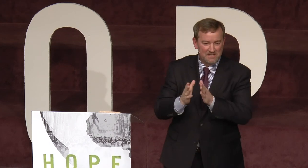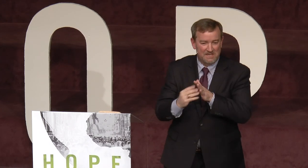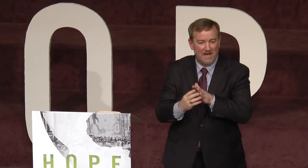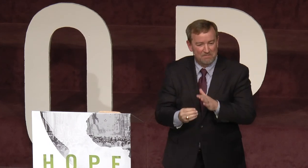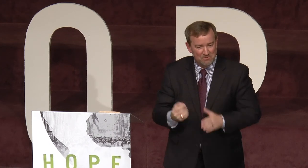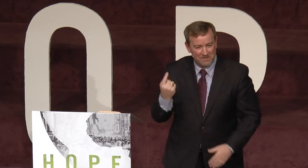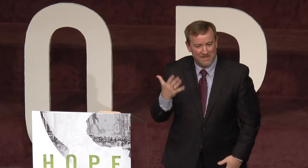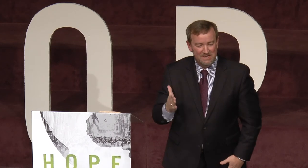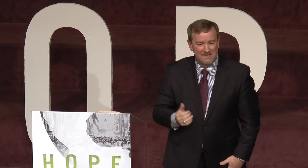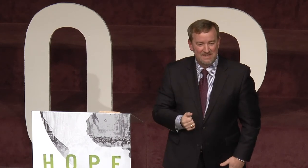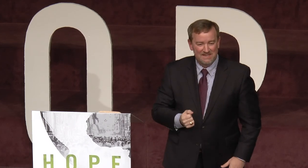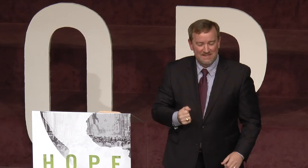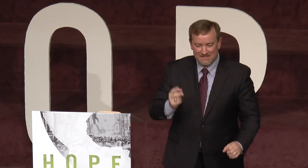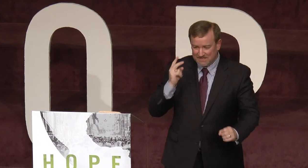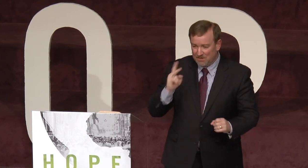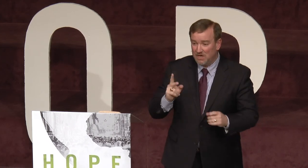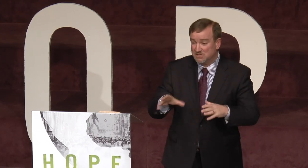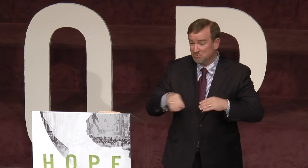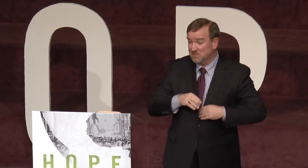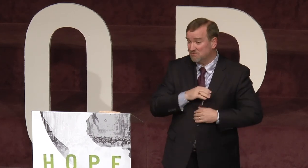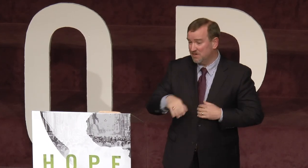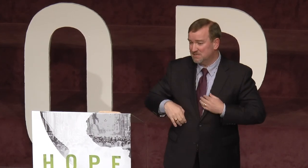copied one hand. And I watched him receive Christ.